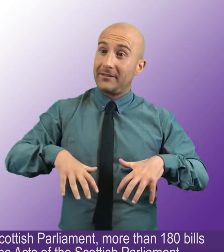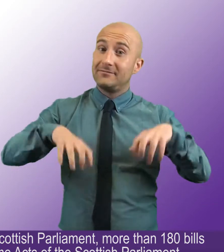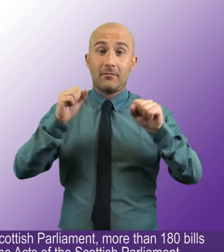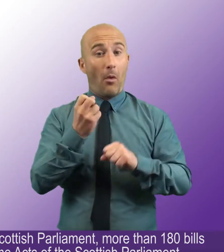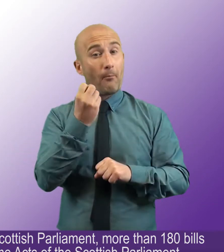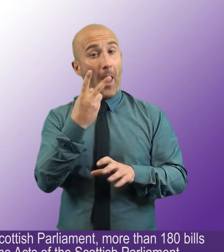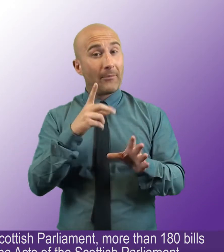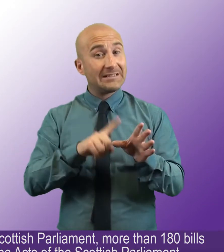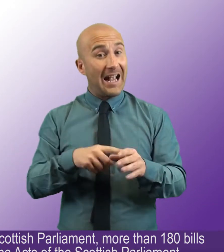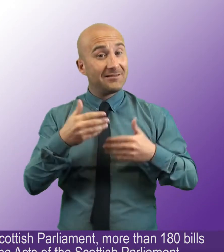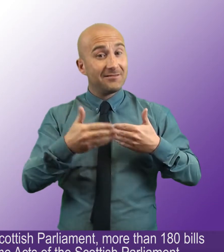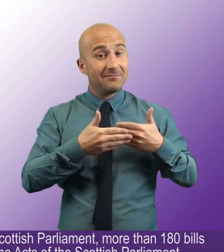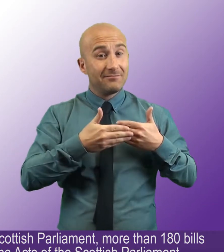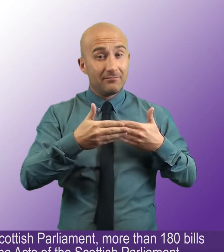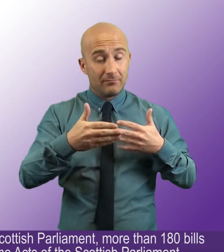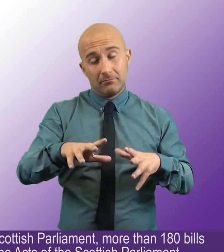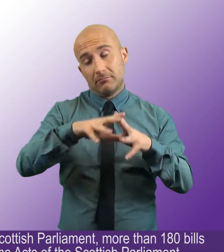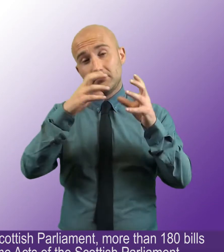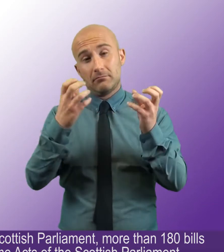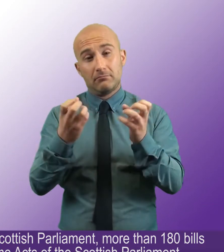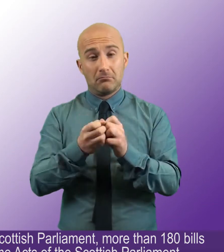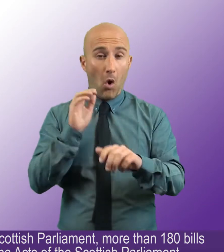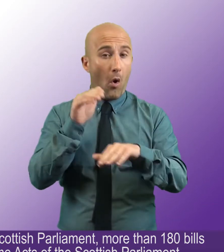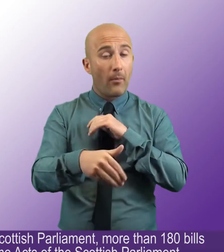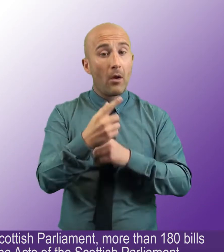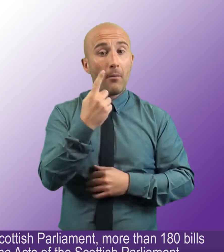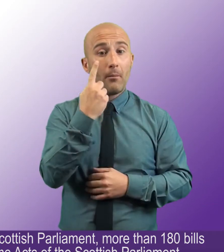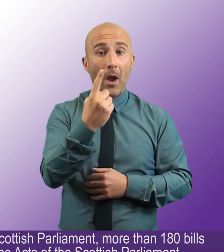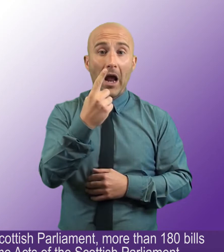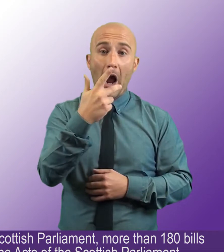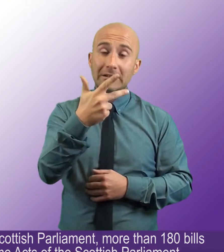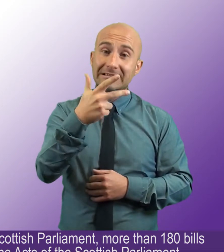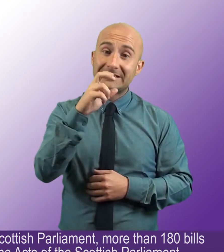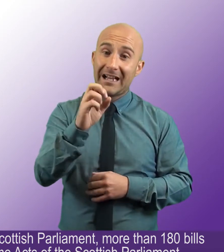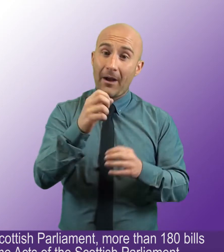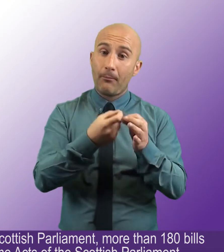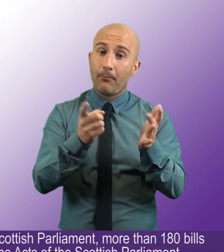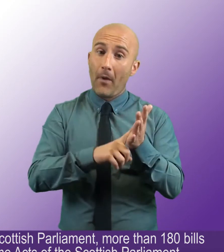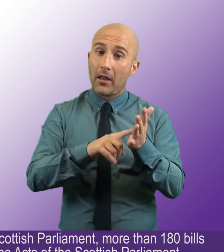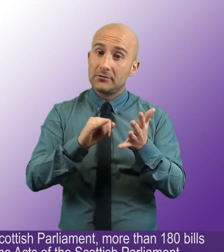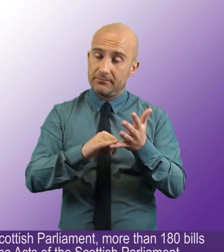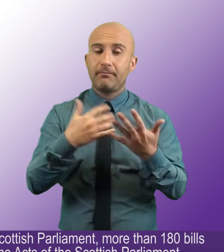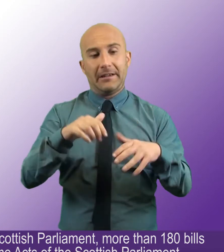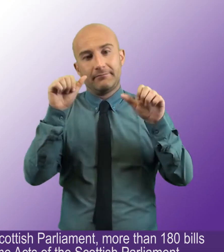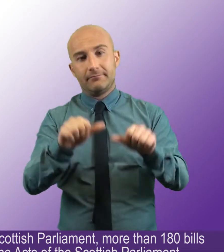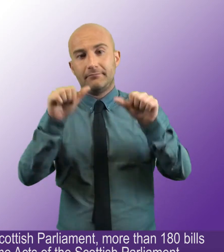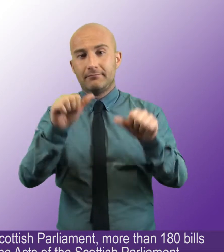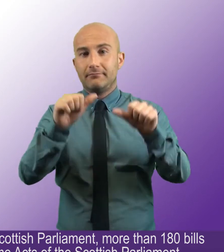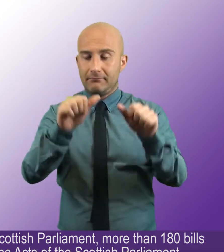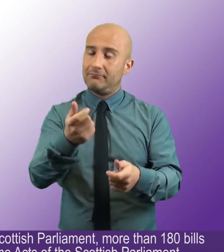In the first 12 years of the Scottish Parliament, more than 180 Bills were passed and became